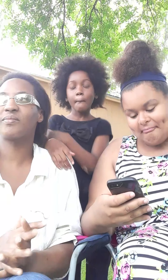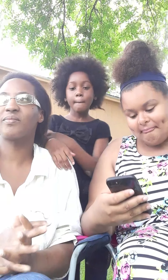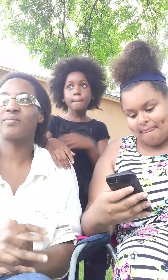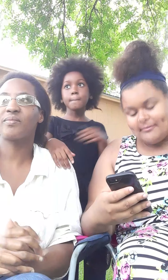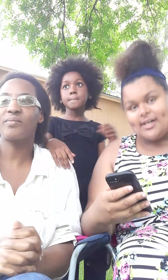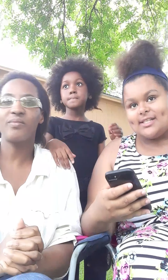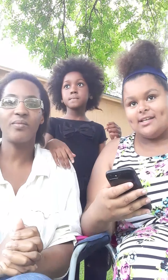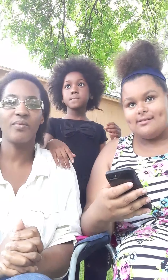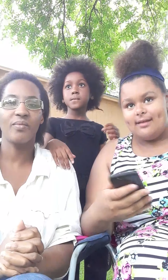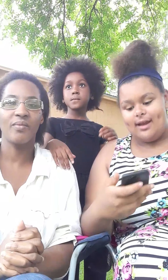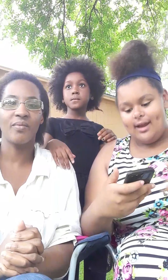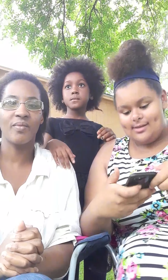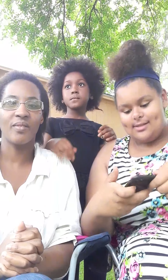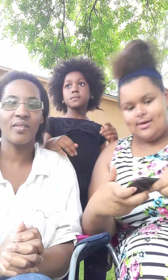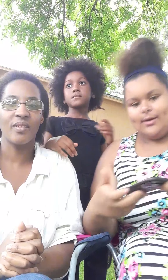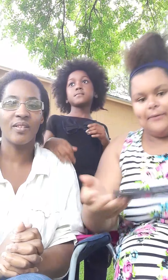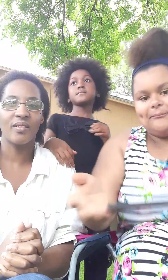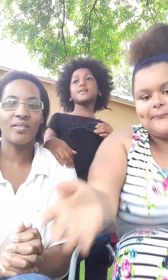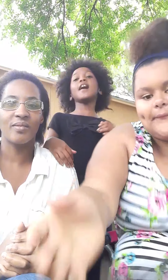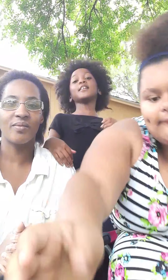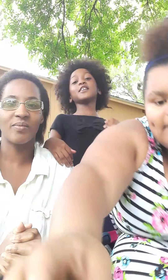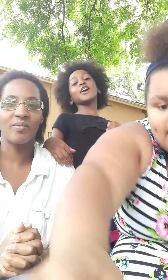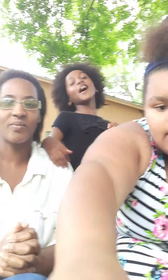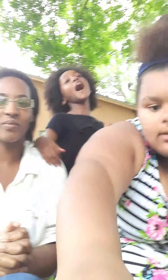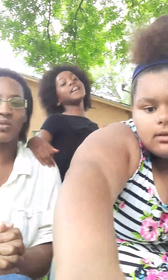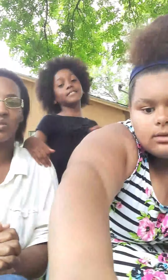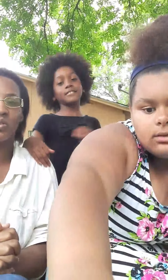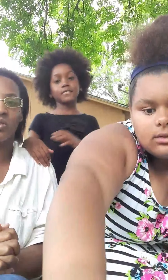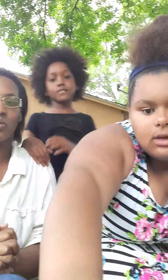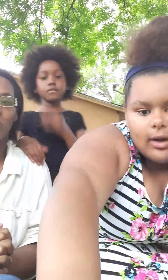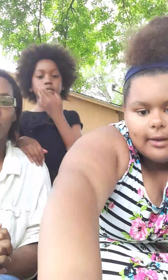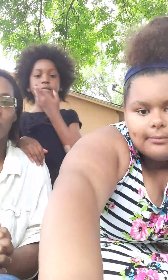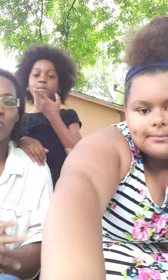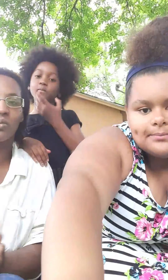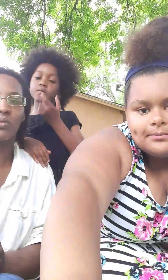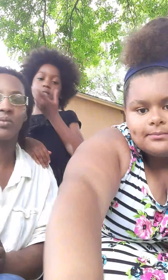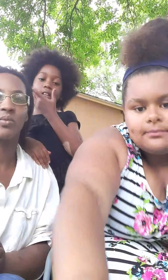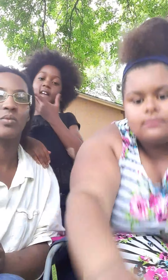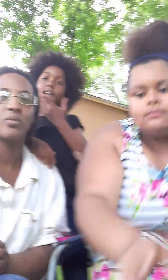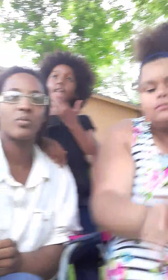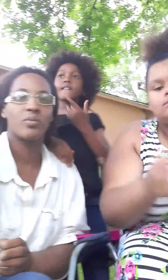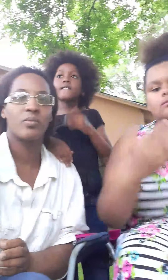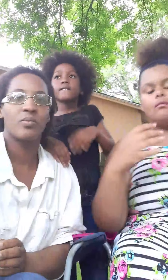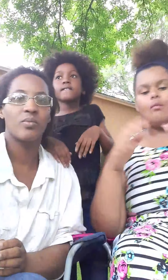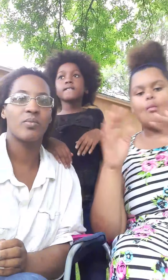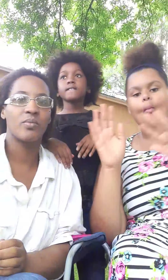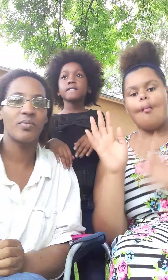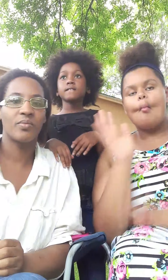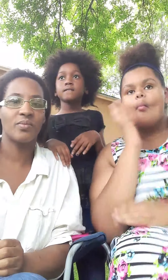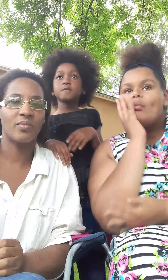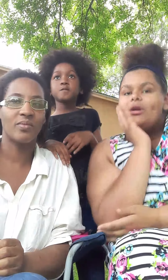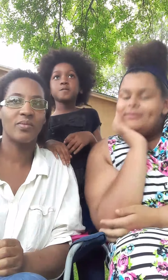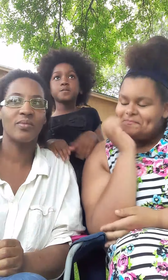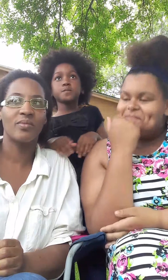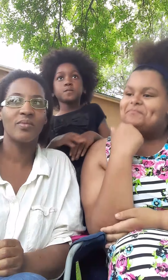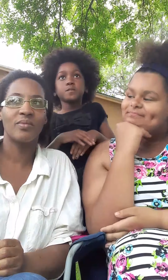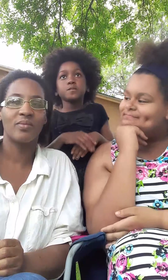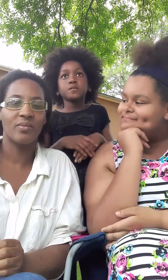Cause I love singing and dancing Okay Okay Yo Try to do your best At not Singing these throwbacks